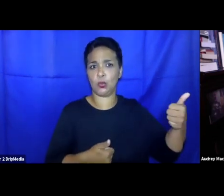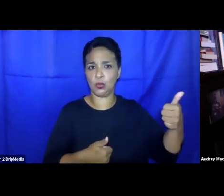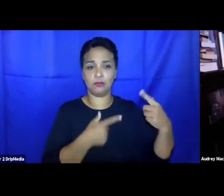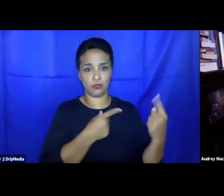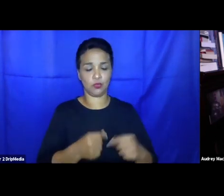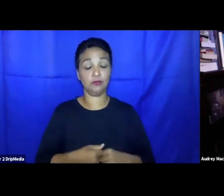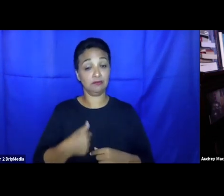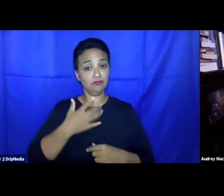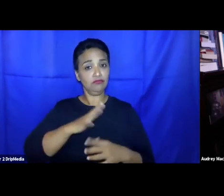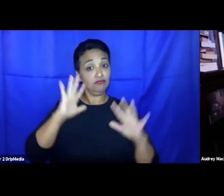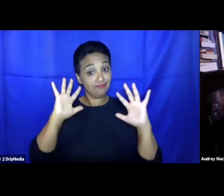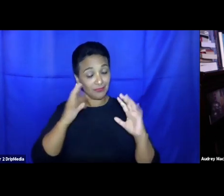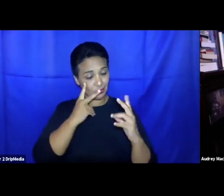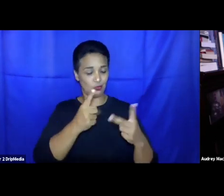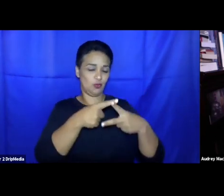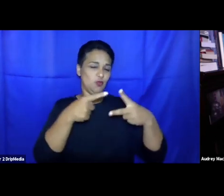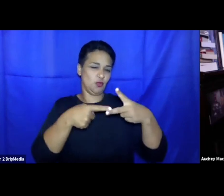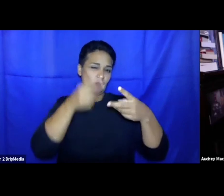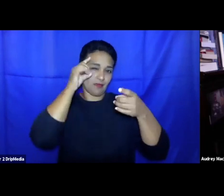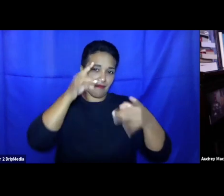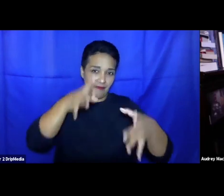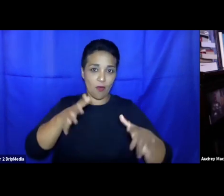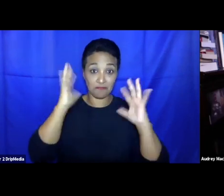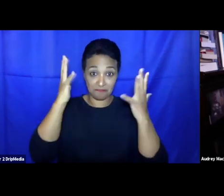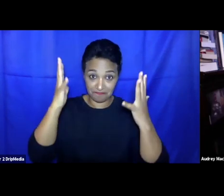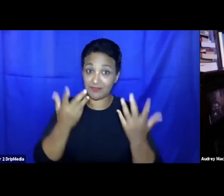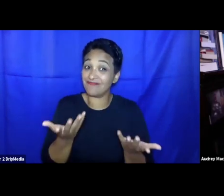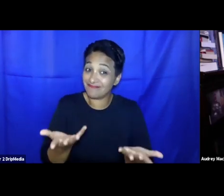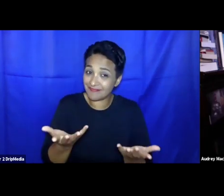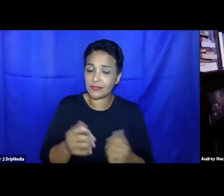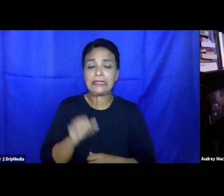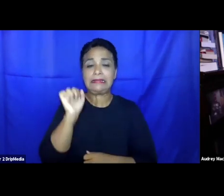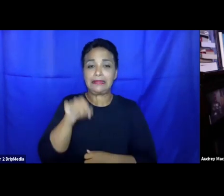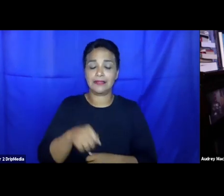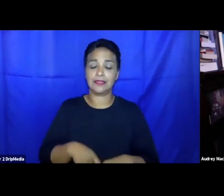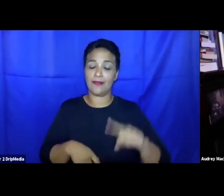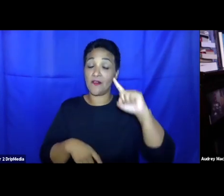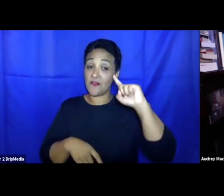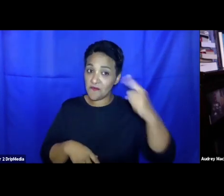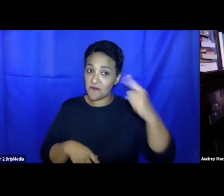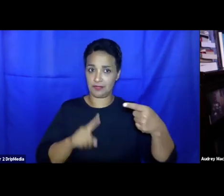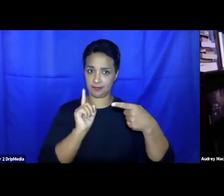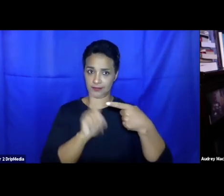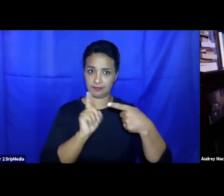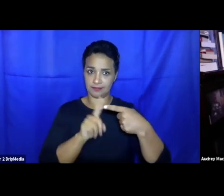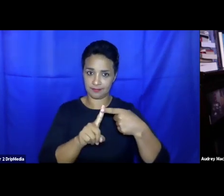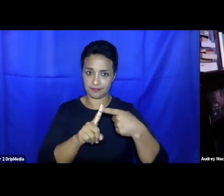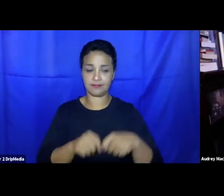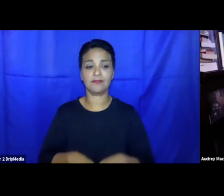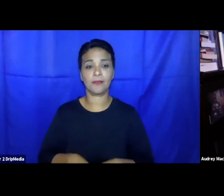Canada. I think refugee resettlement is a fine thing, for sure. But first, the numbers in absolute and relative terms compared to